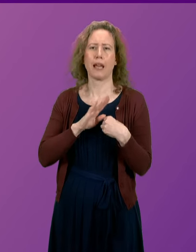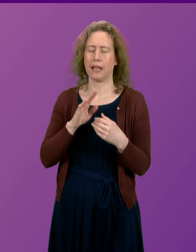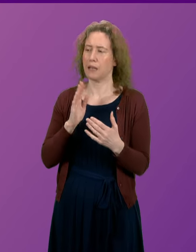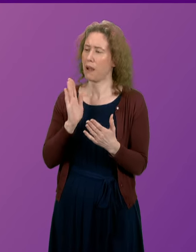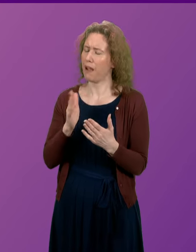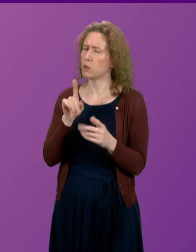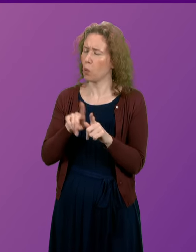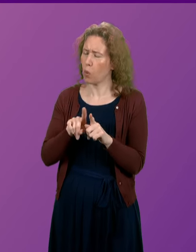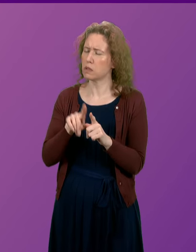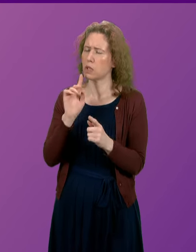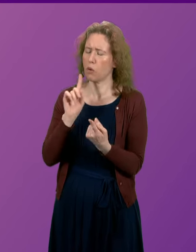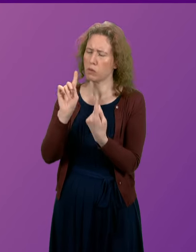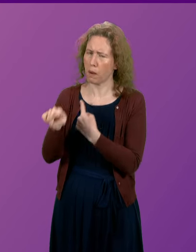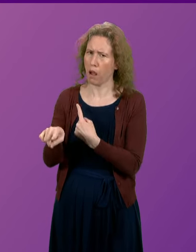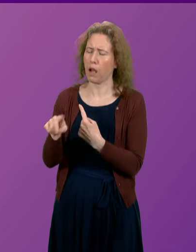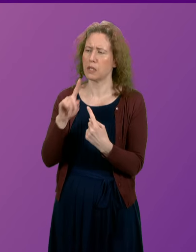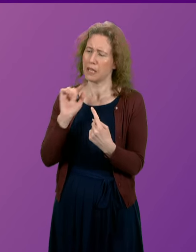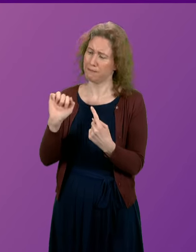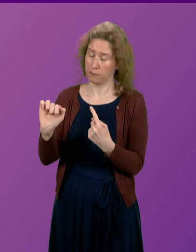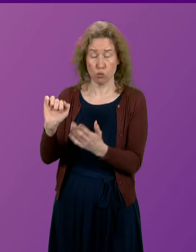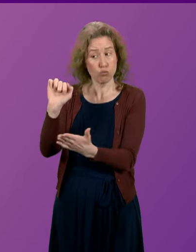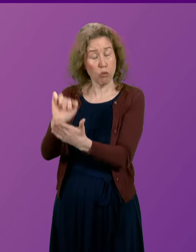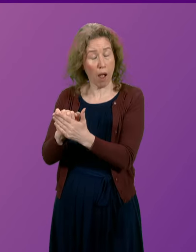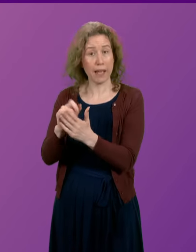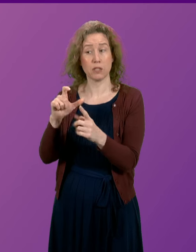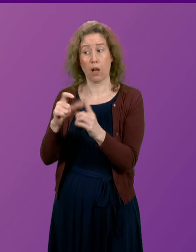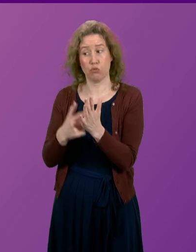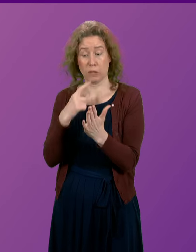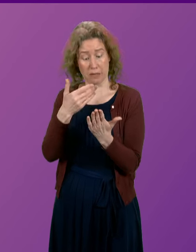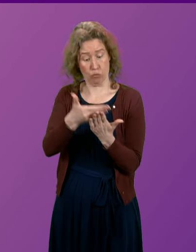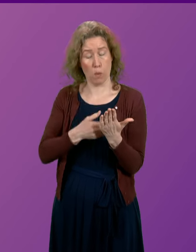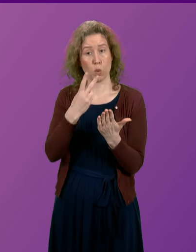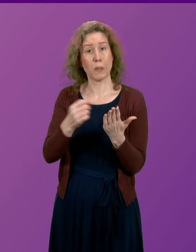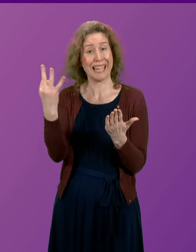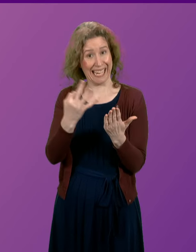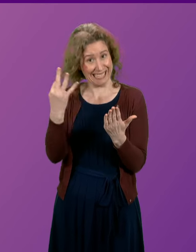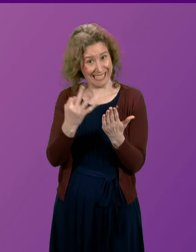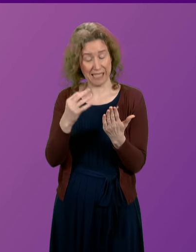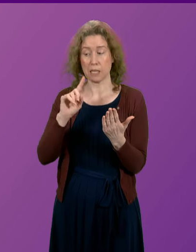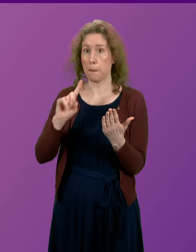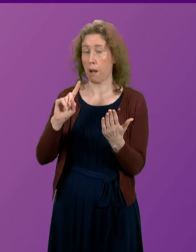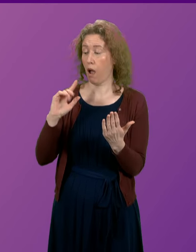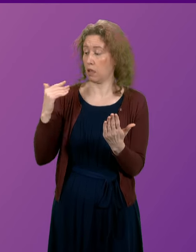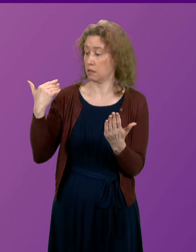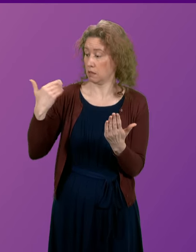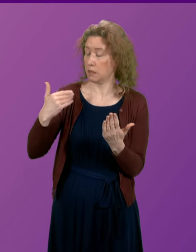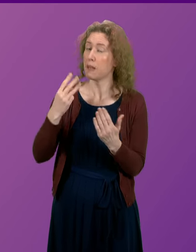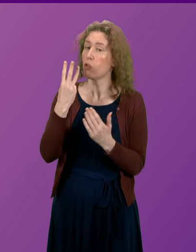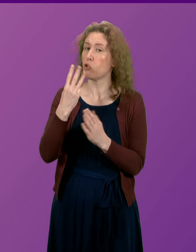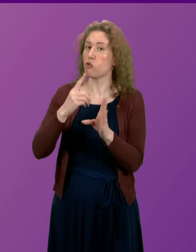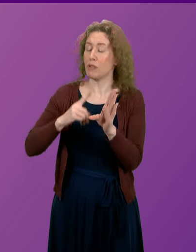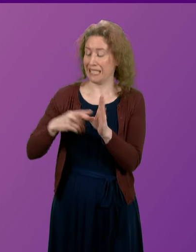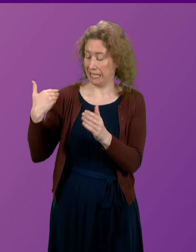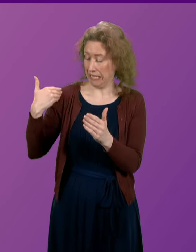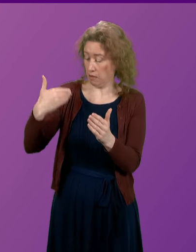I have to point out, and Mr Ross is correct that this report came in 2018, but there has been a three-year period